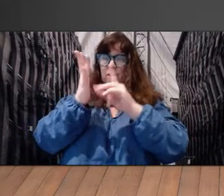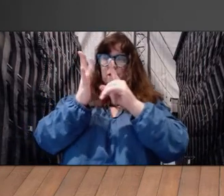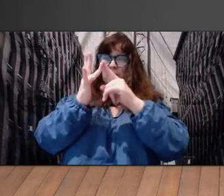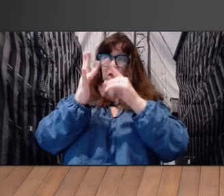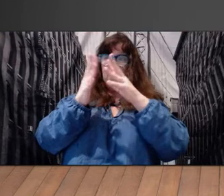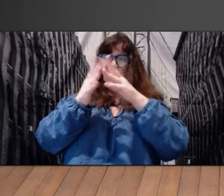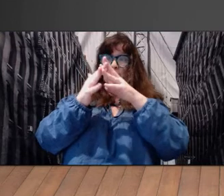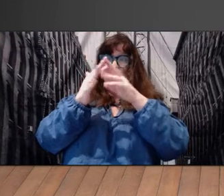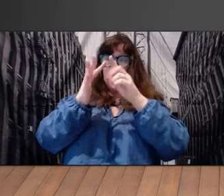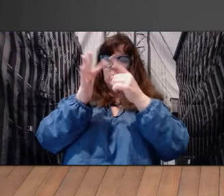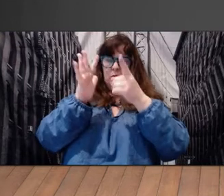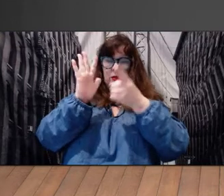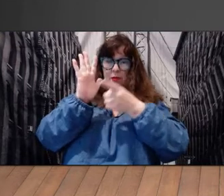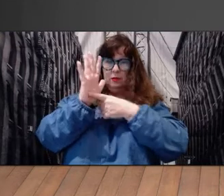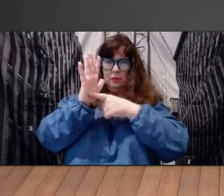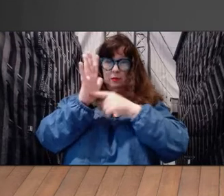vowels.